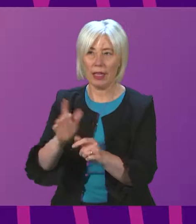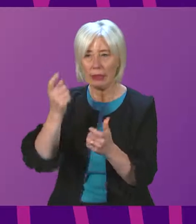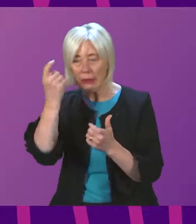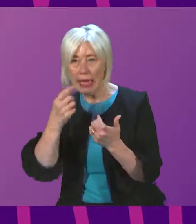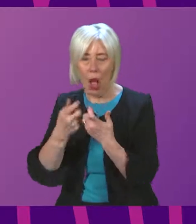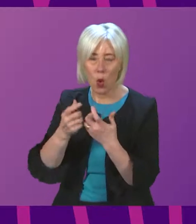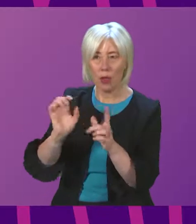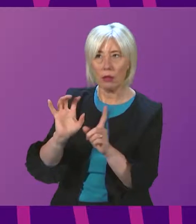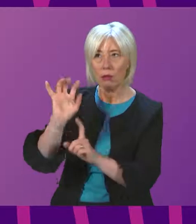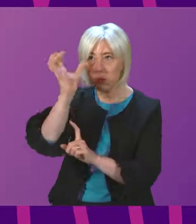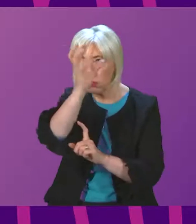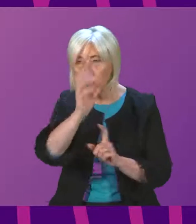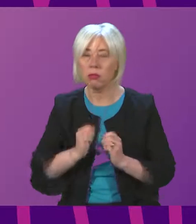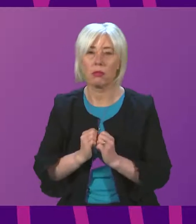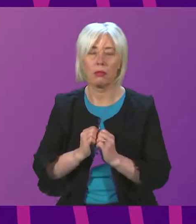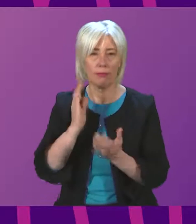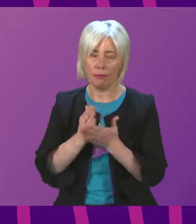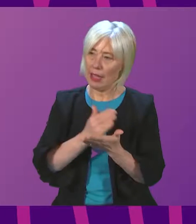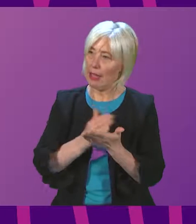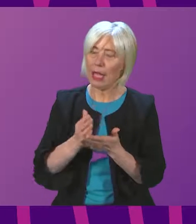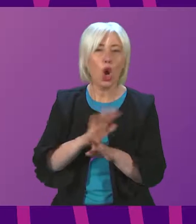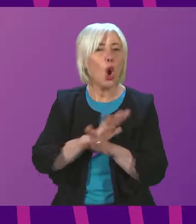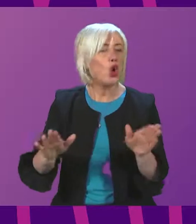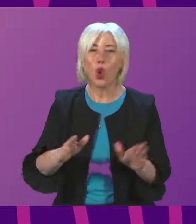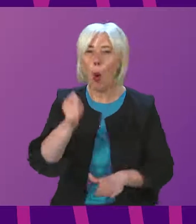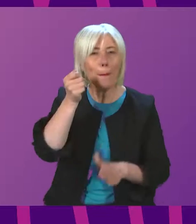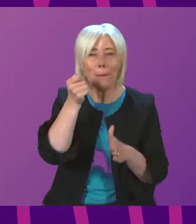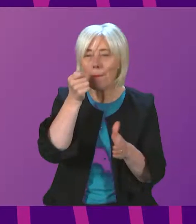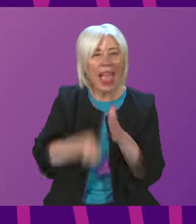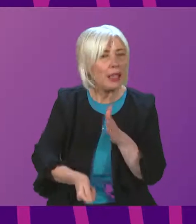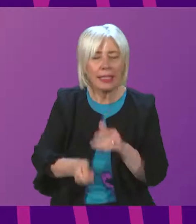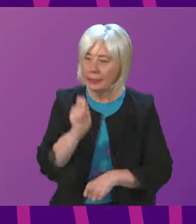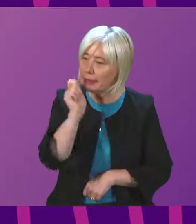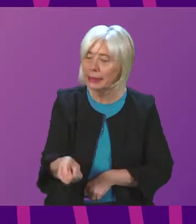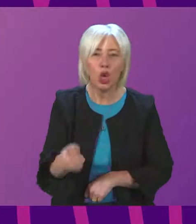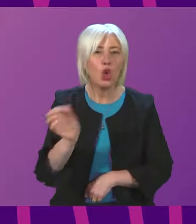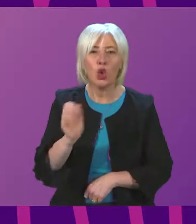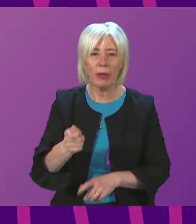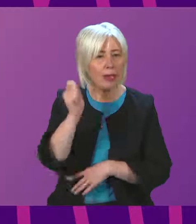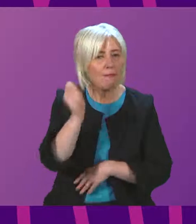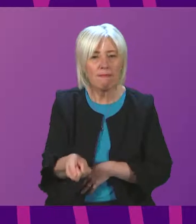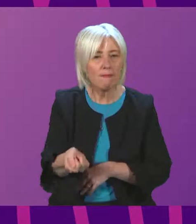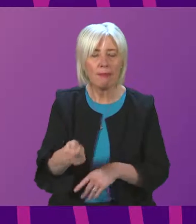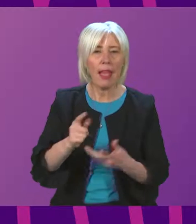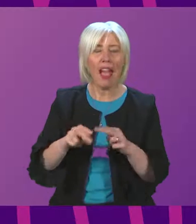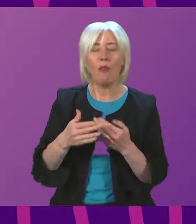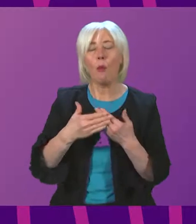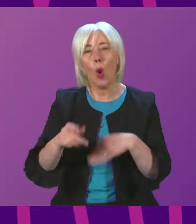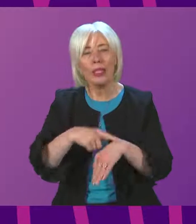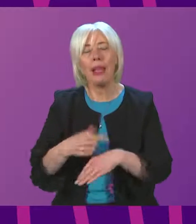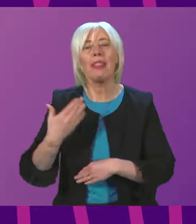can be absolutely clear that there are no penalties for non-compliance and no one will be penalised if they need more time,